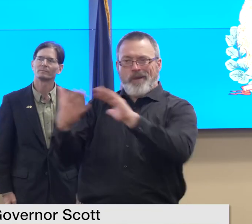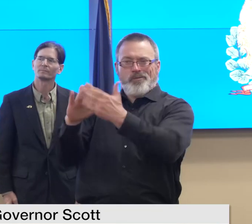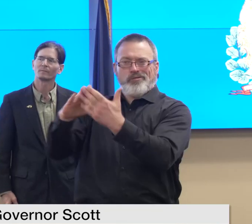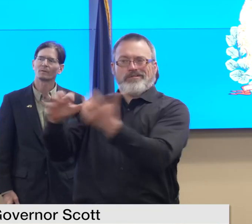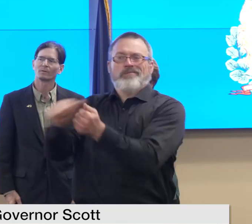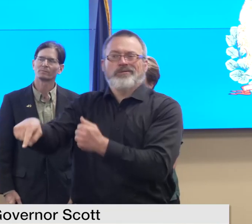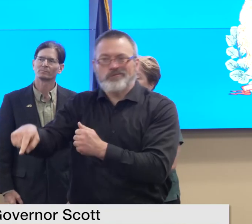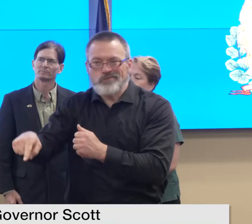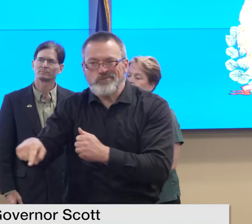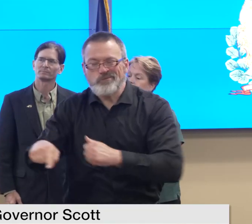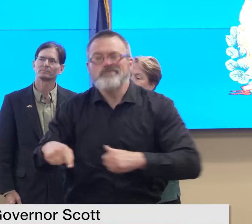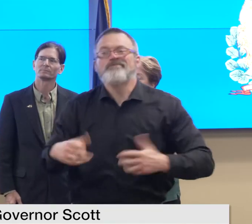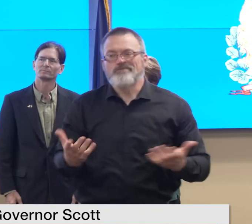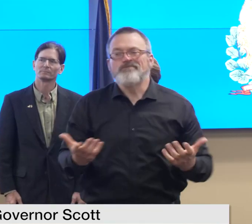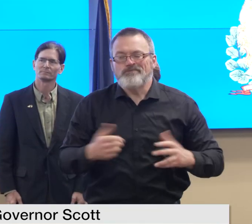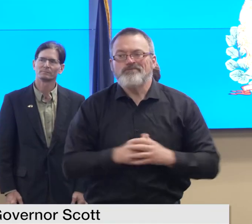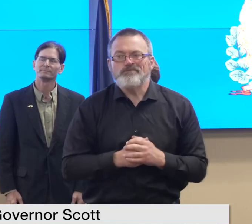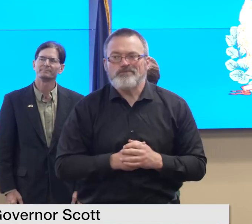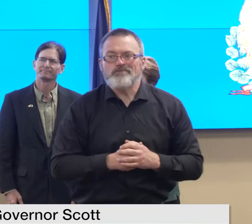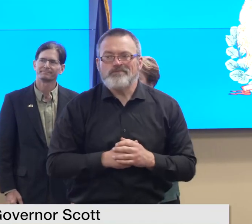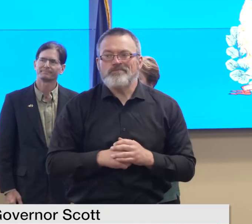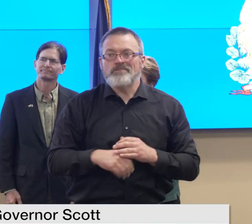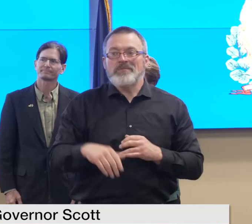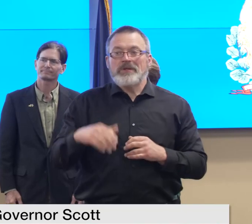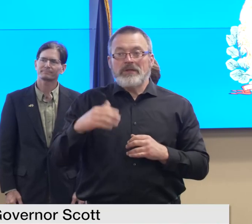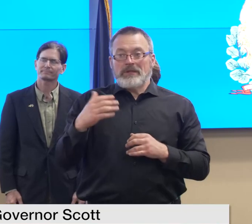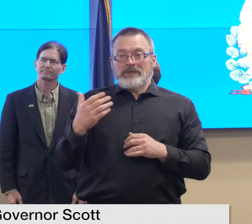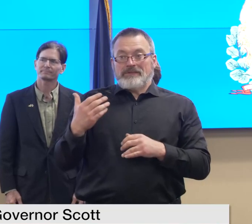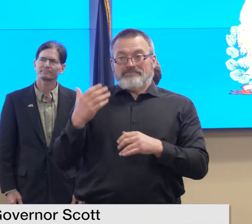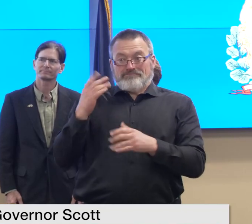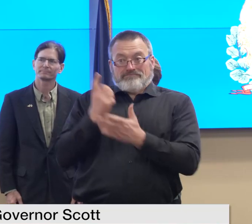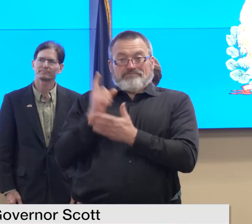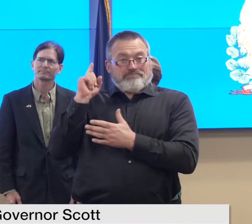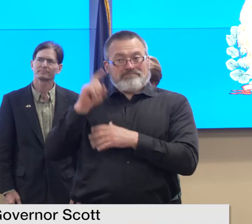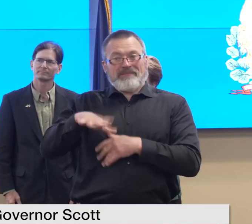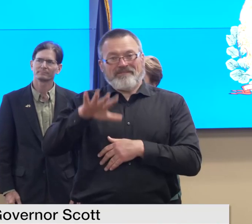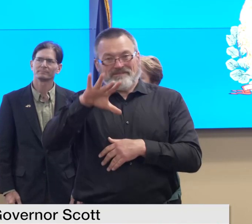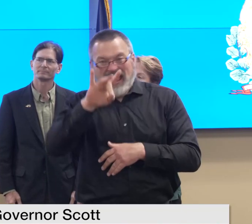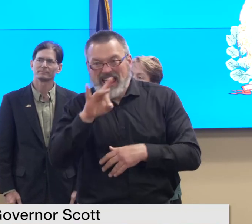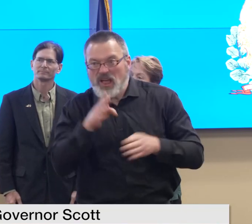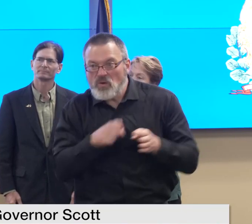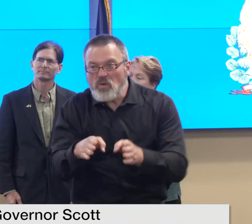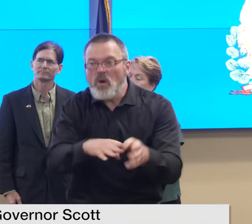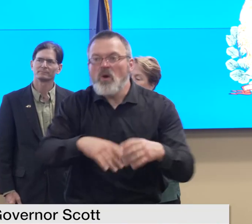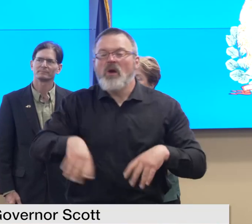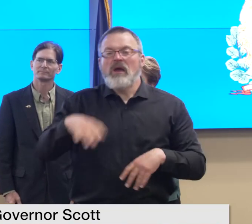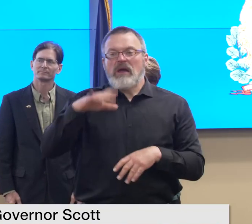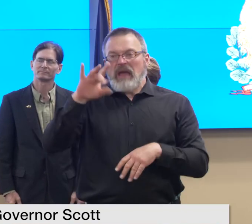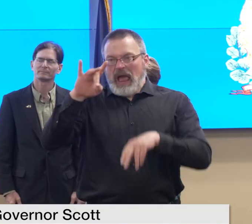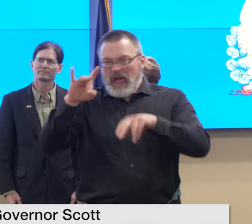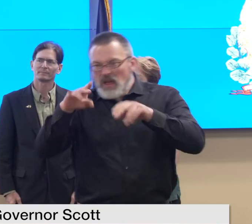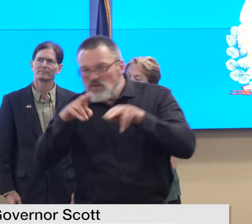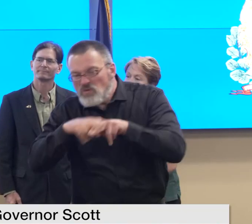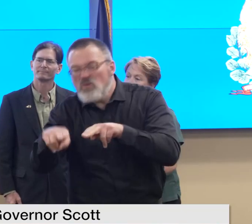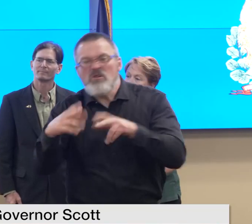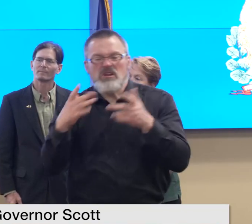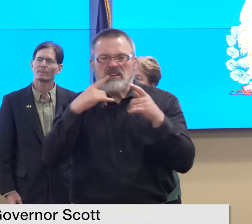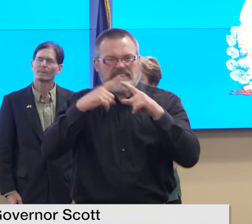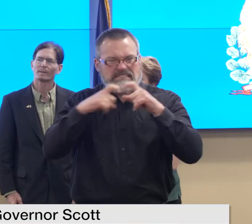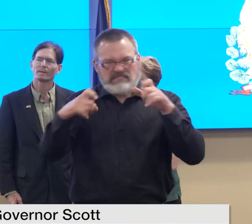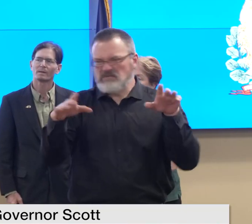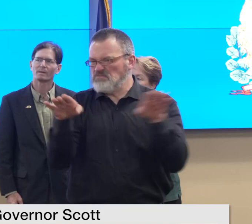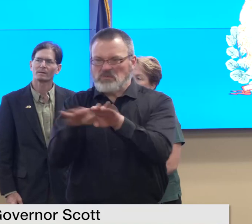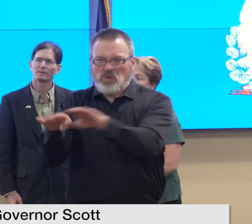roads eight state bridges eight railroads and two transit routes closed now to be clear